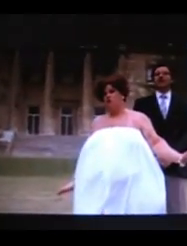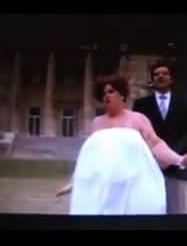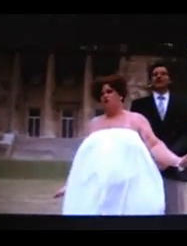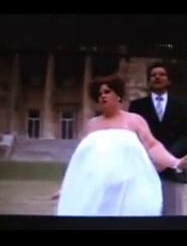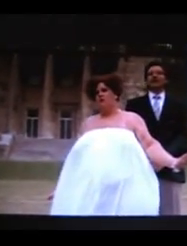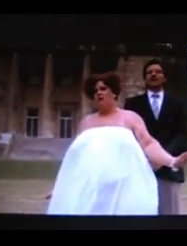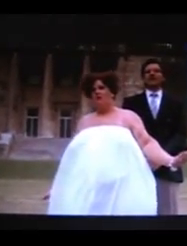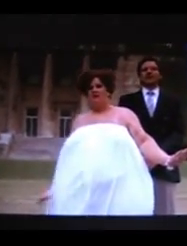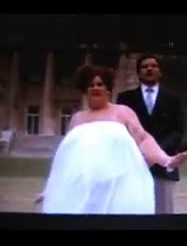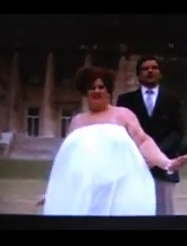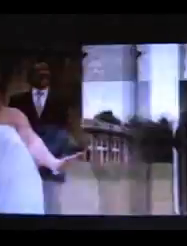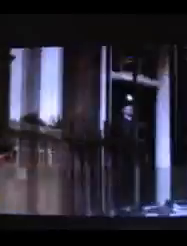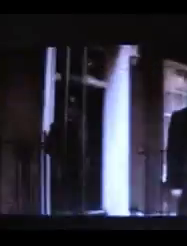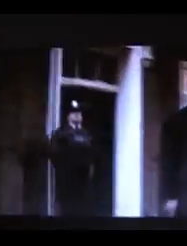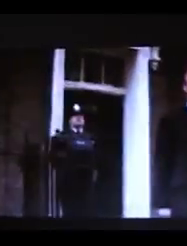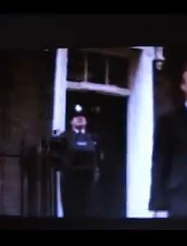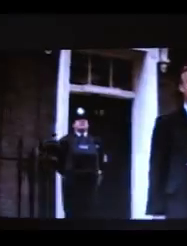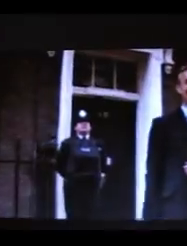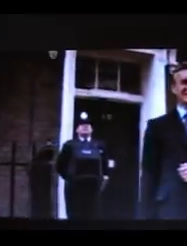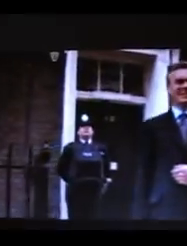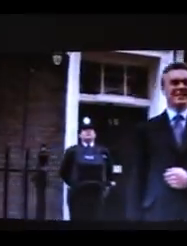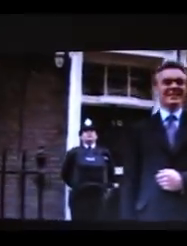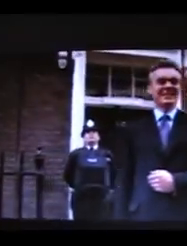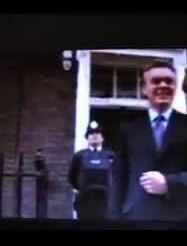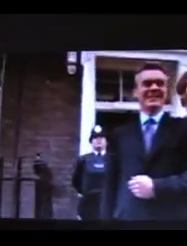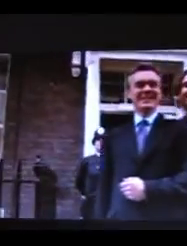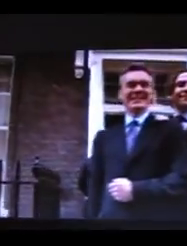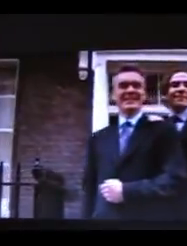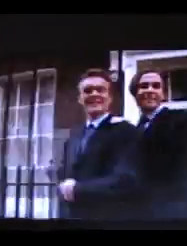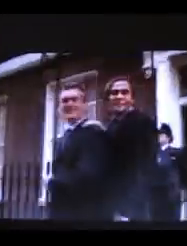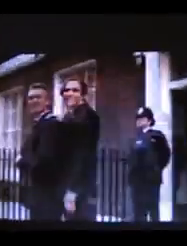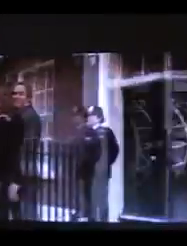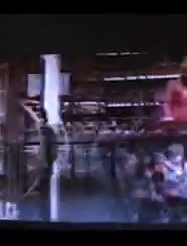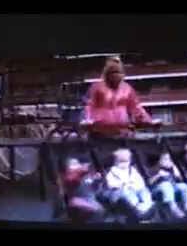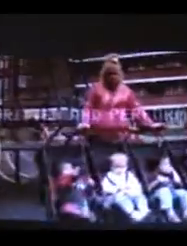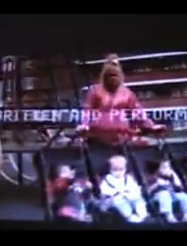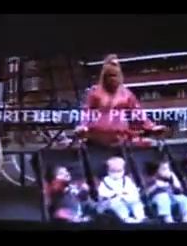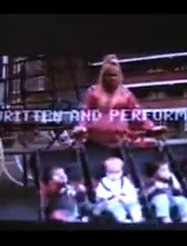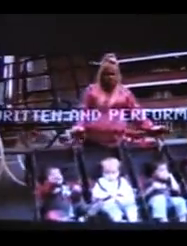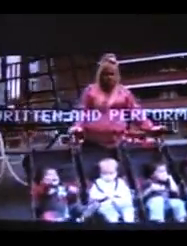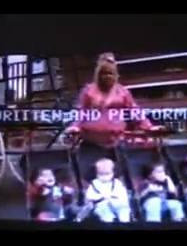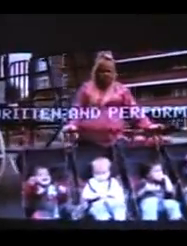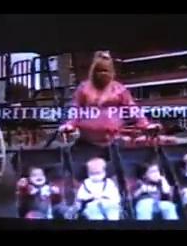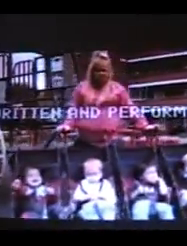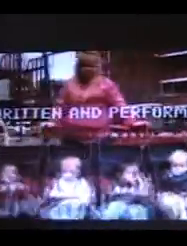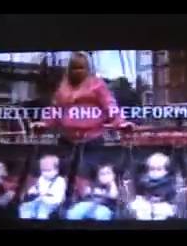because we won all those wars or invented the scone. No, it's because of the people of Britain. The British.